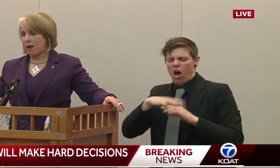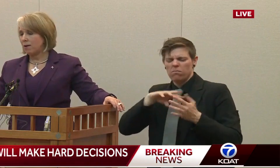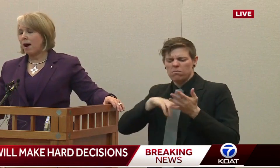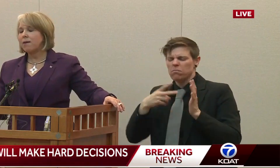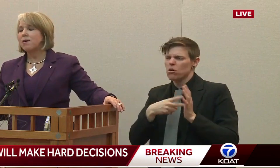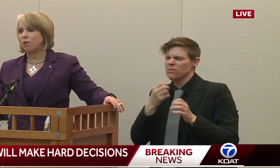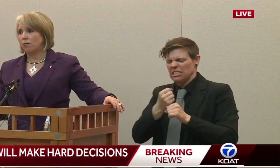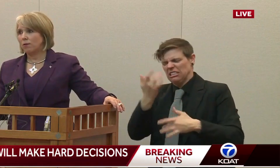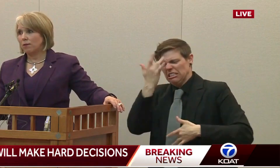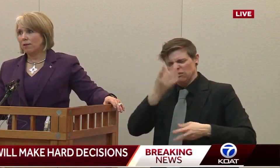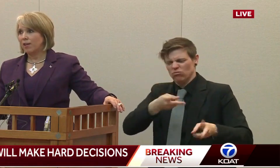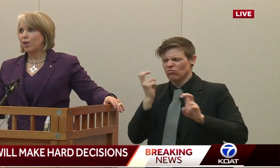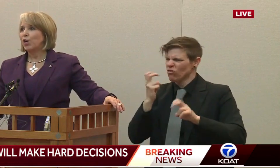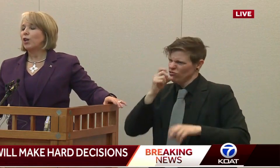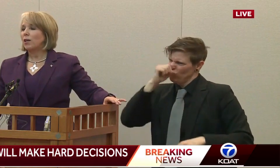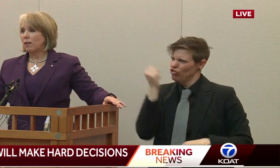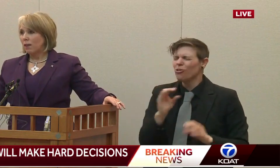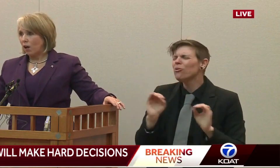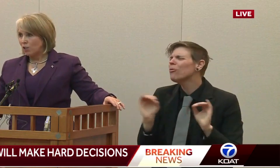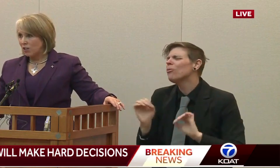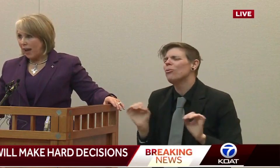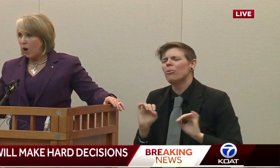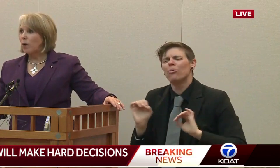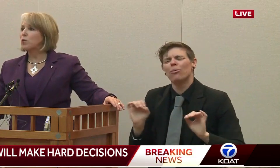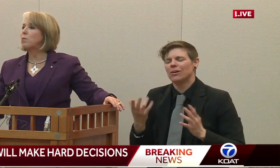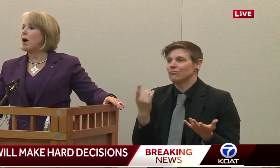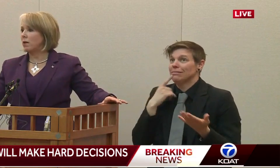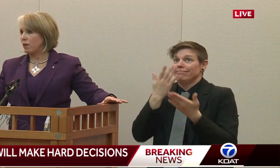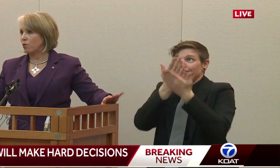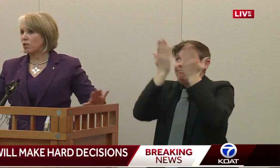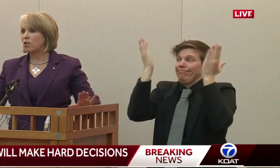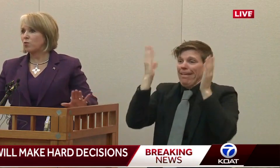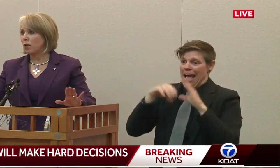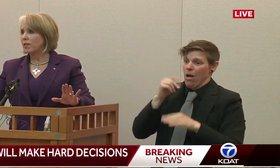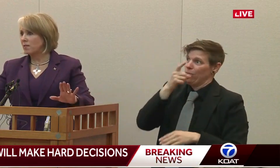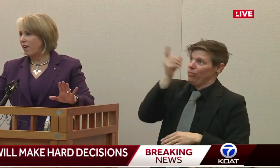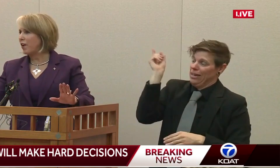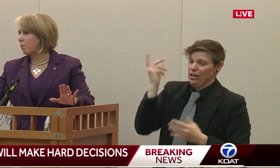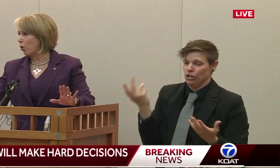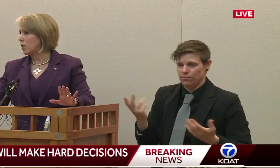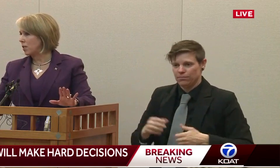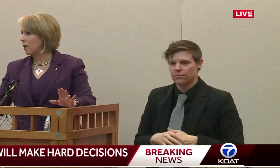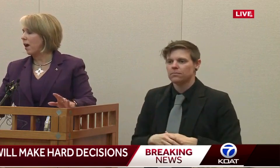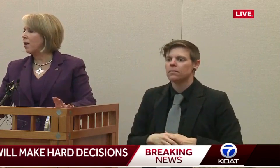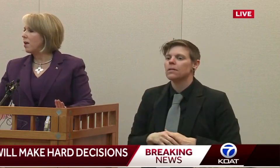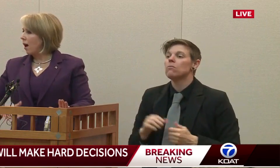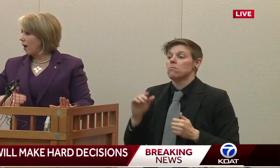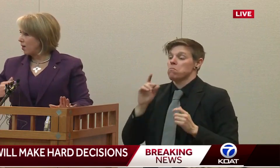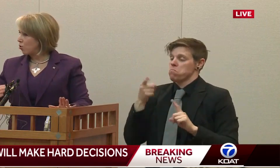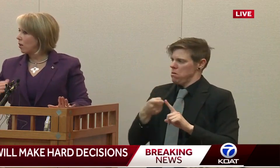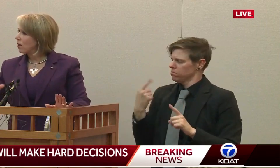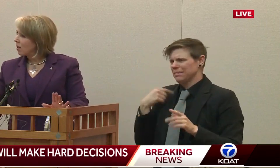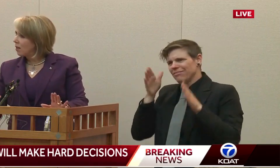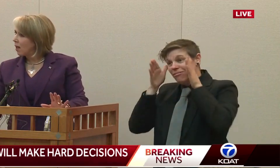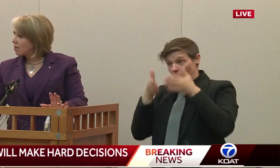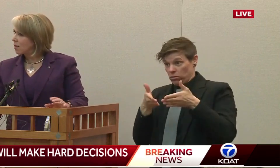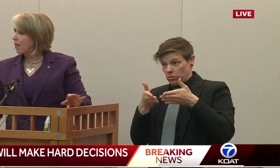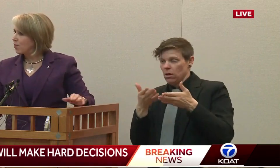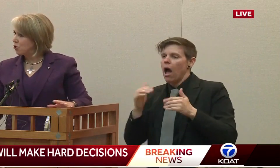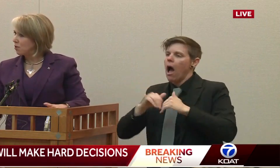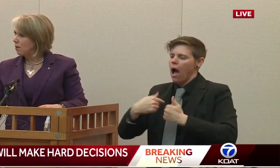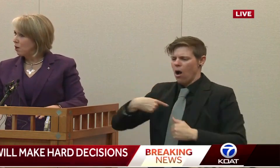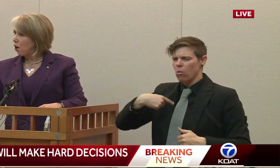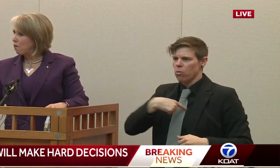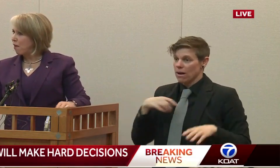pandemics. They are not new. That's how we respond to those. So I just really, it's very important to say that. I saw a little